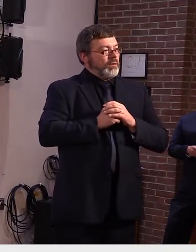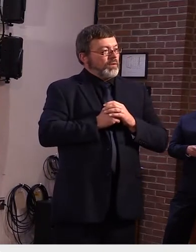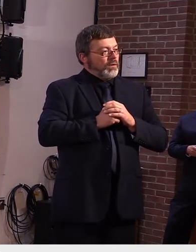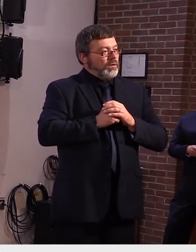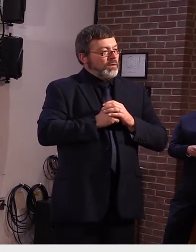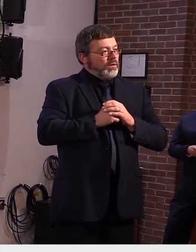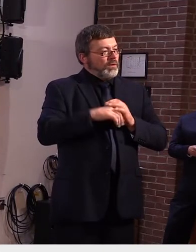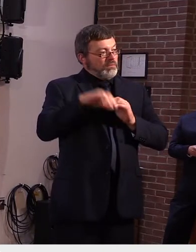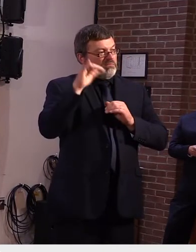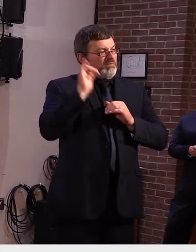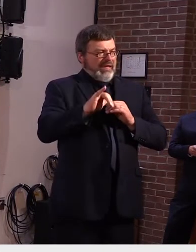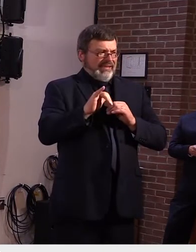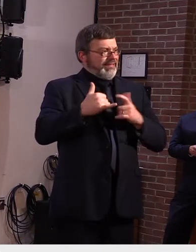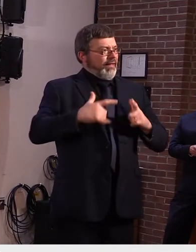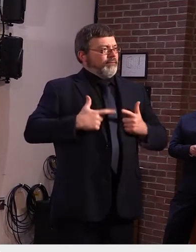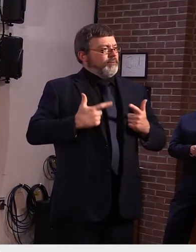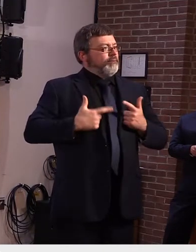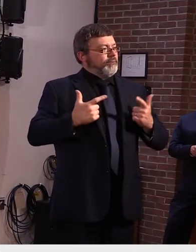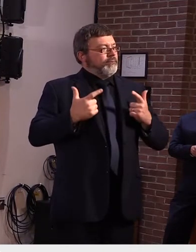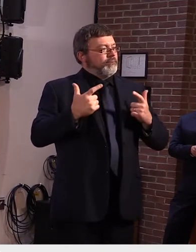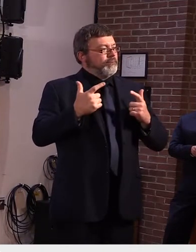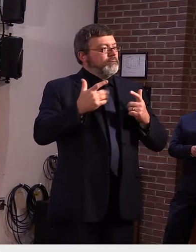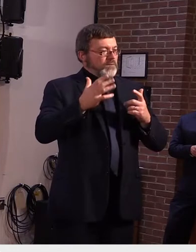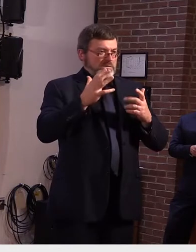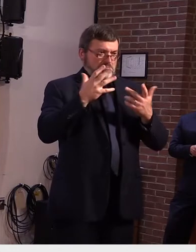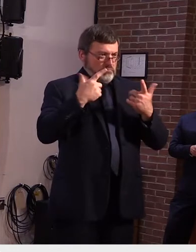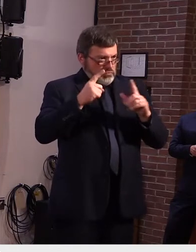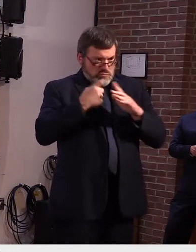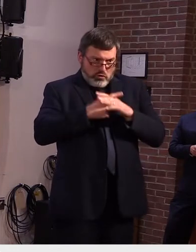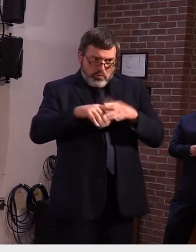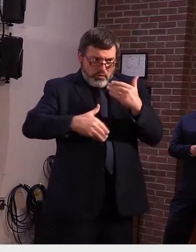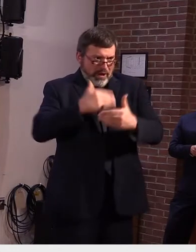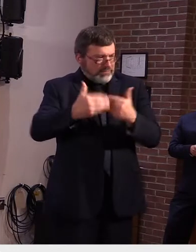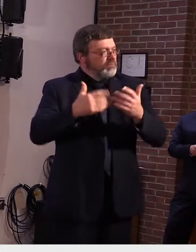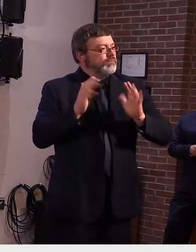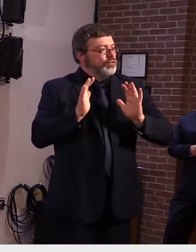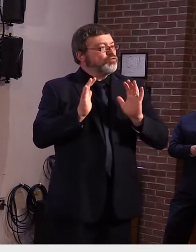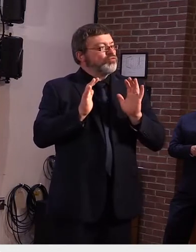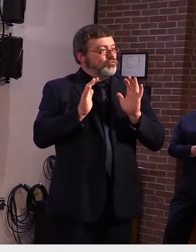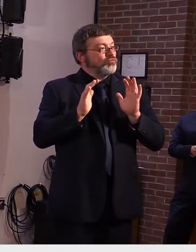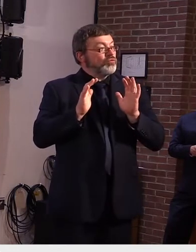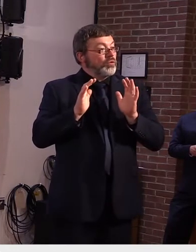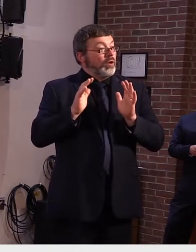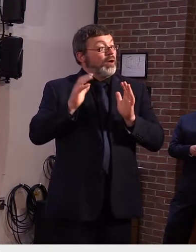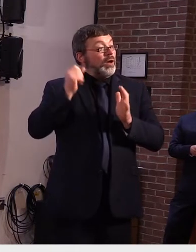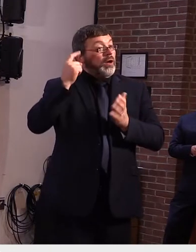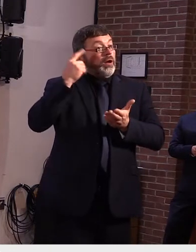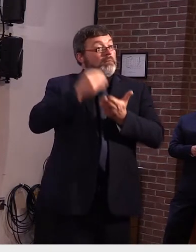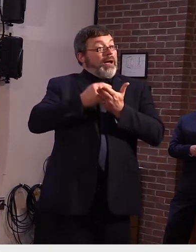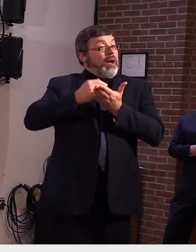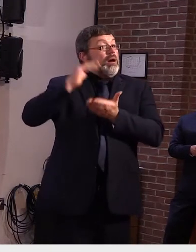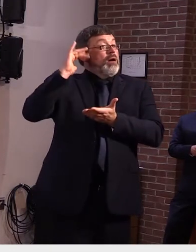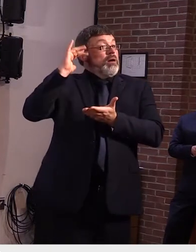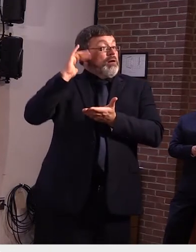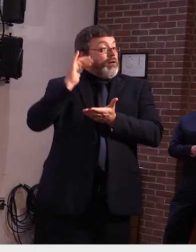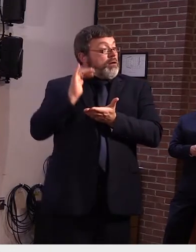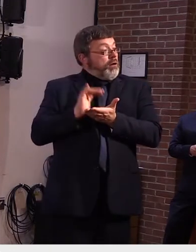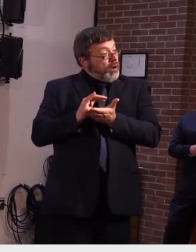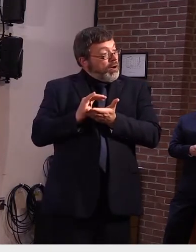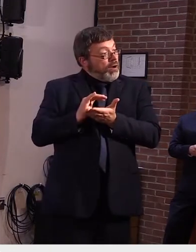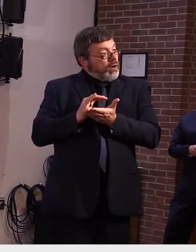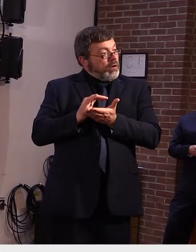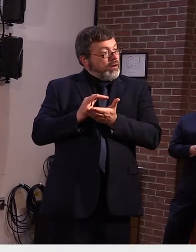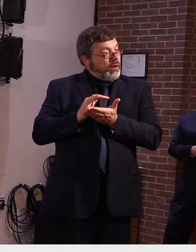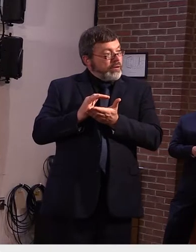system uh after the fact uh until that program either ends under the federal terms of the program or